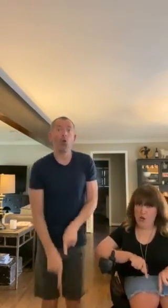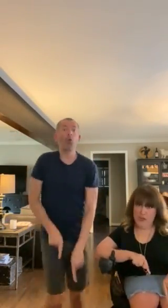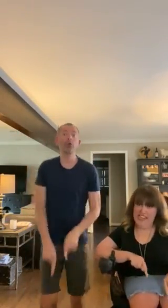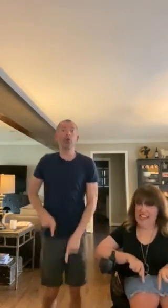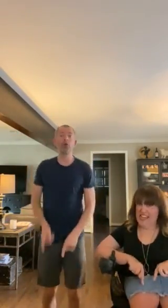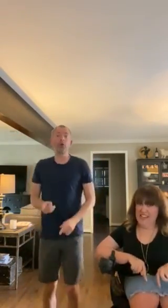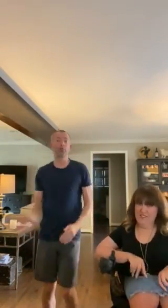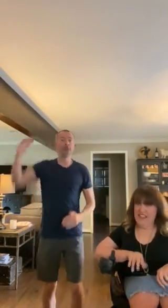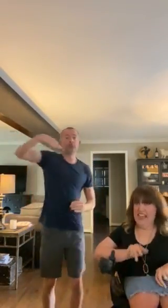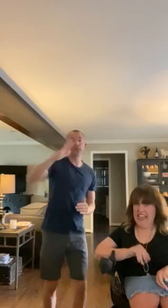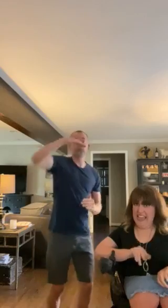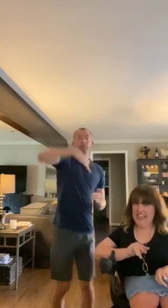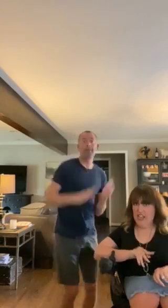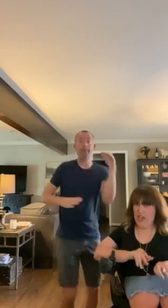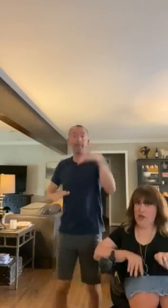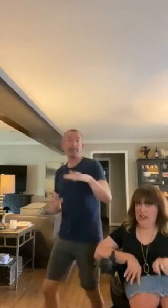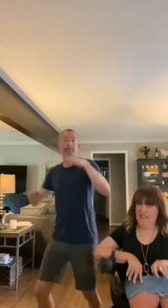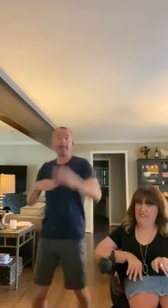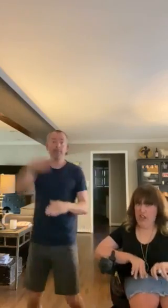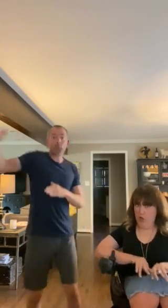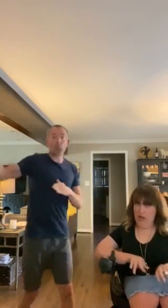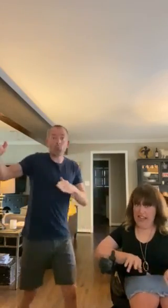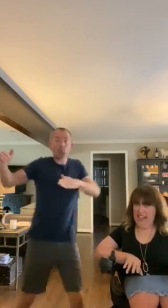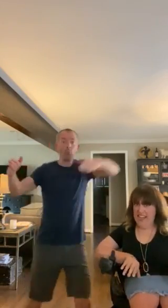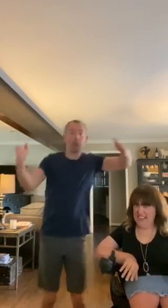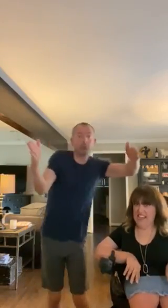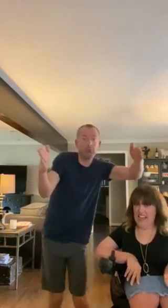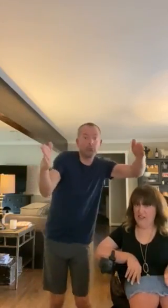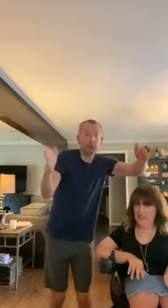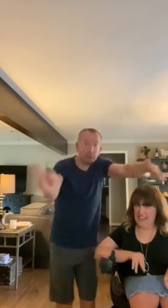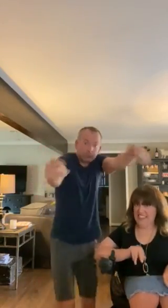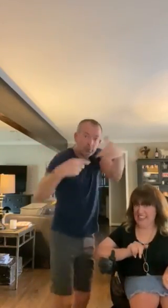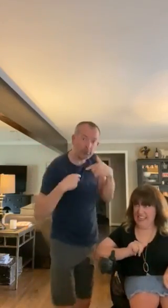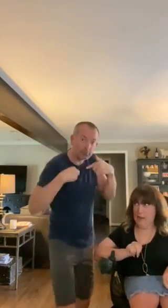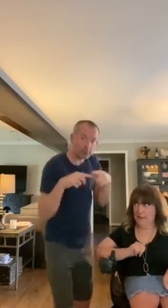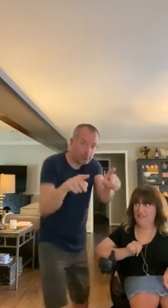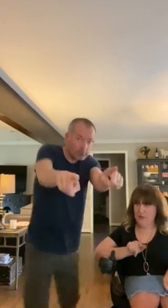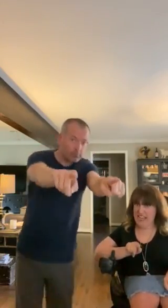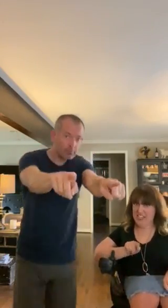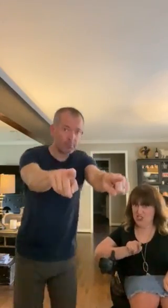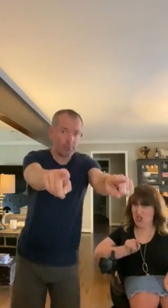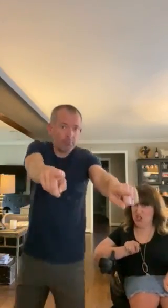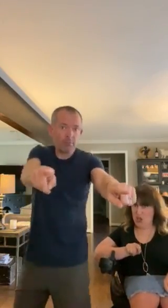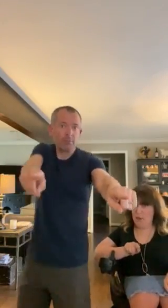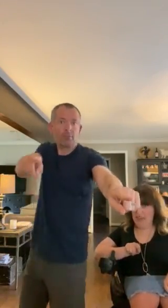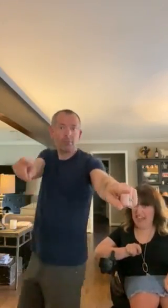enough ain't no valley low wide enough to keep me from getting to you baby